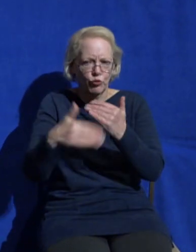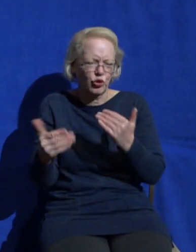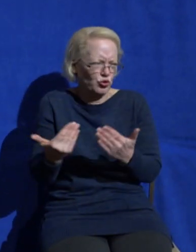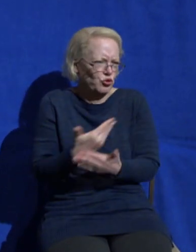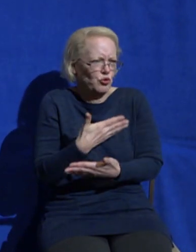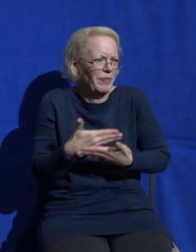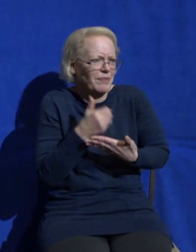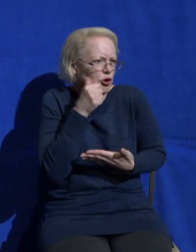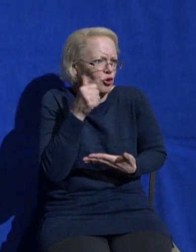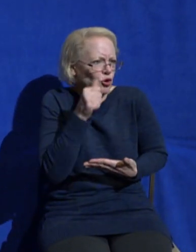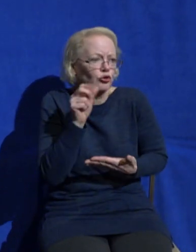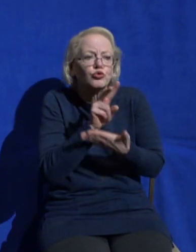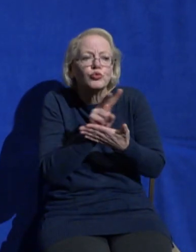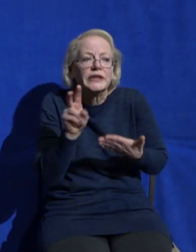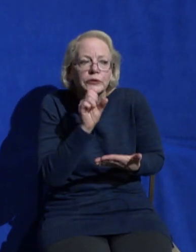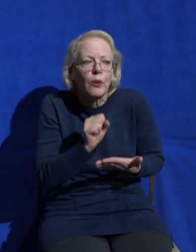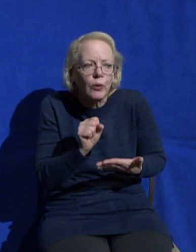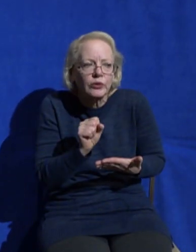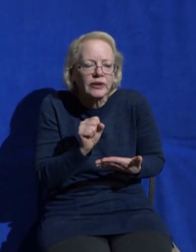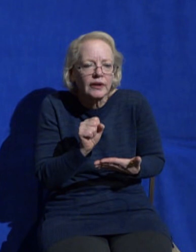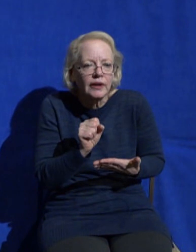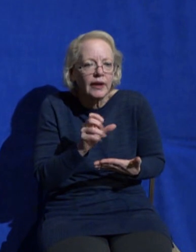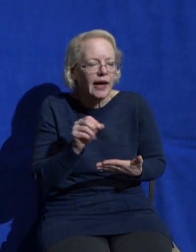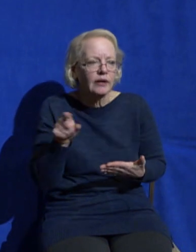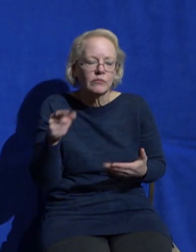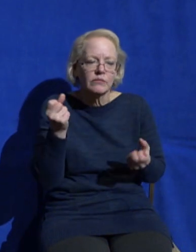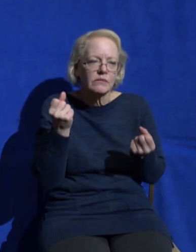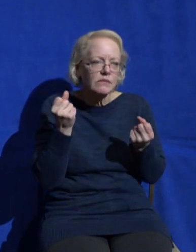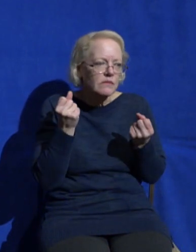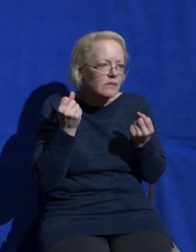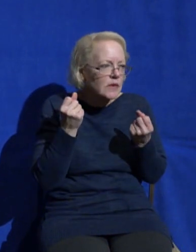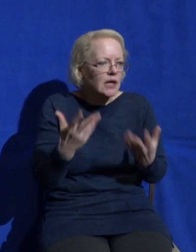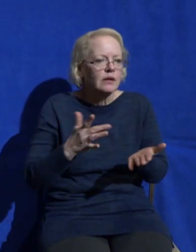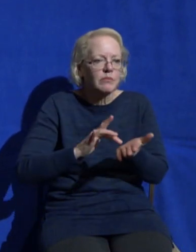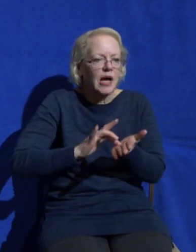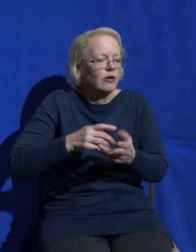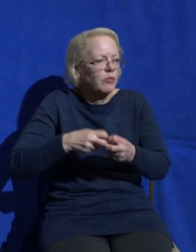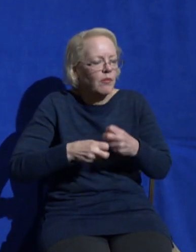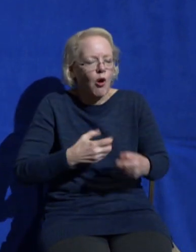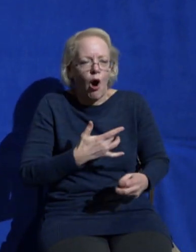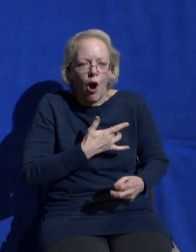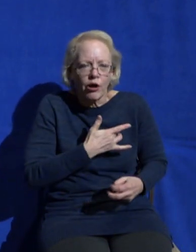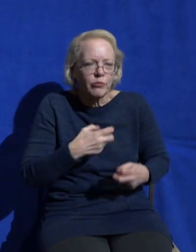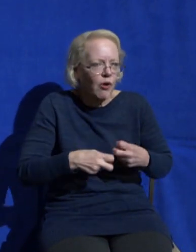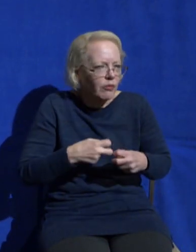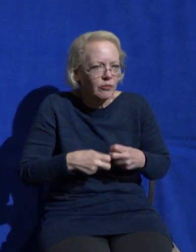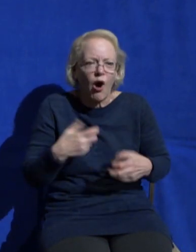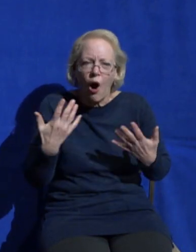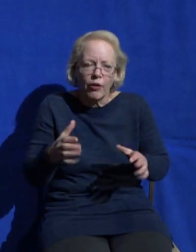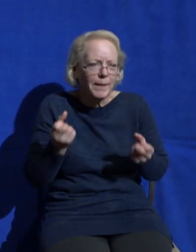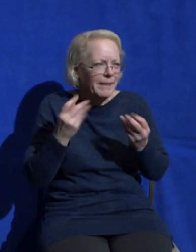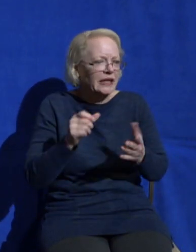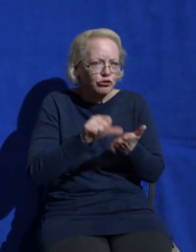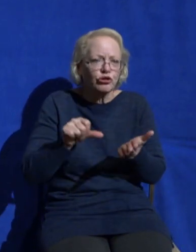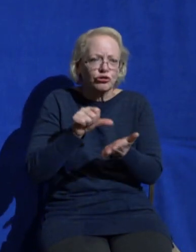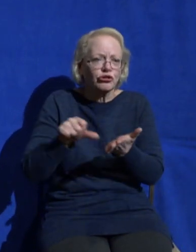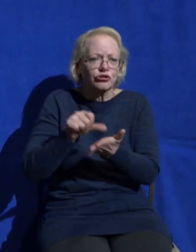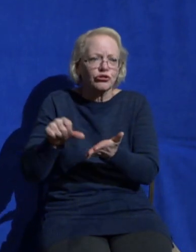weeks old and she has all these heart issues and she's already had several different surgeries and she's on an ECMO machine